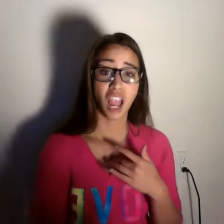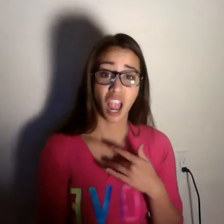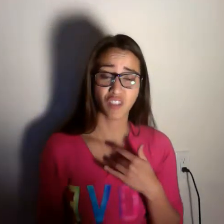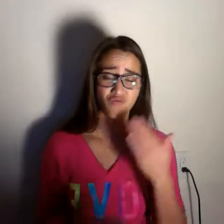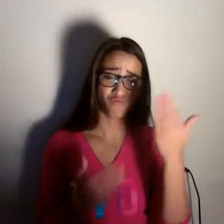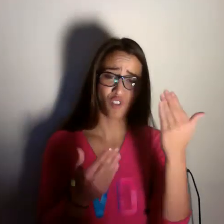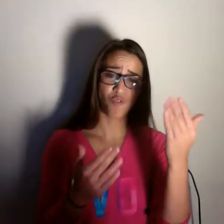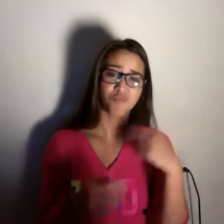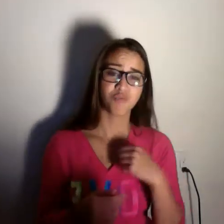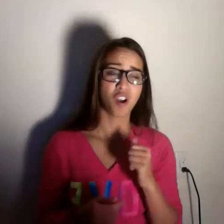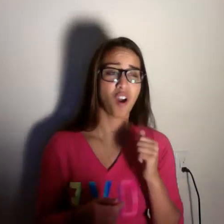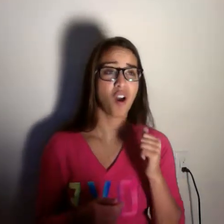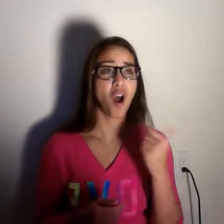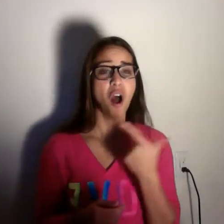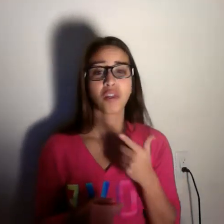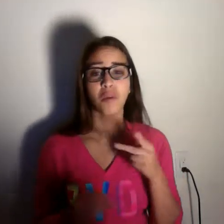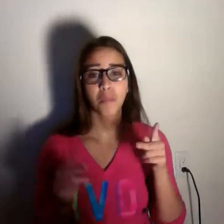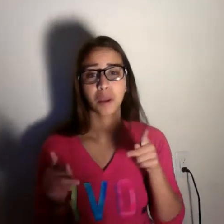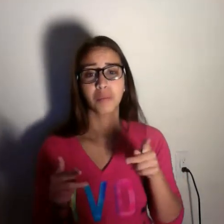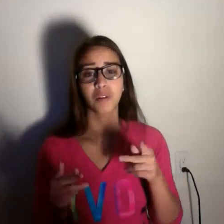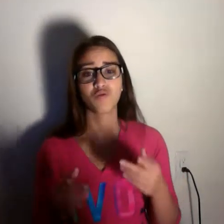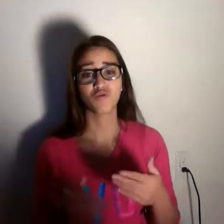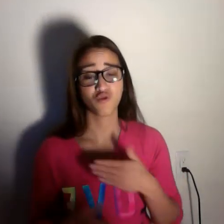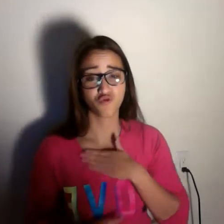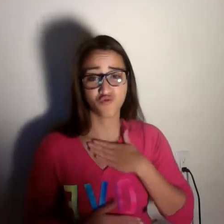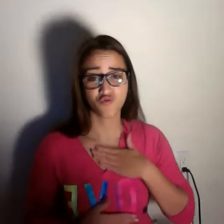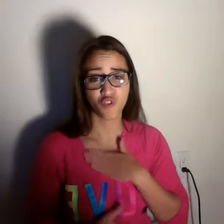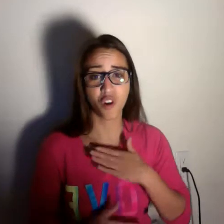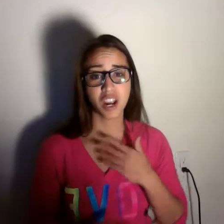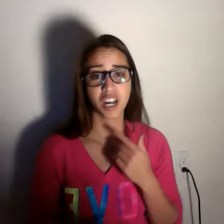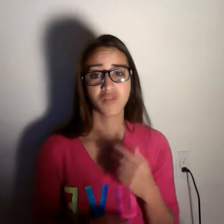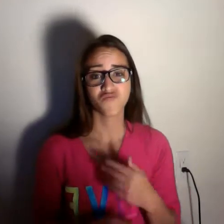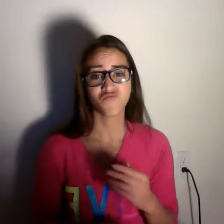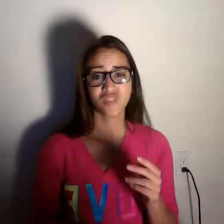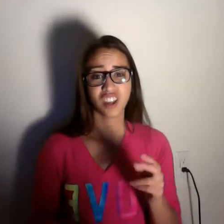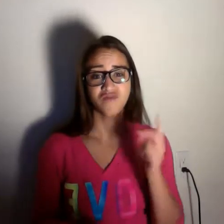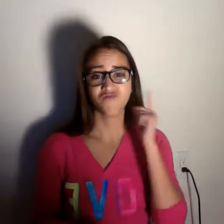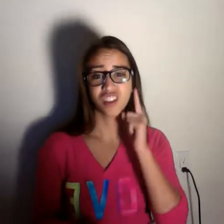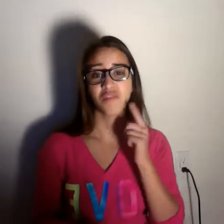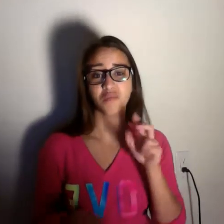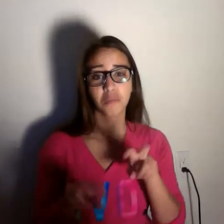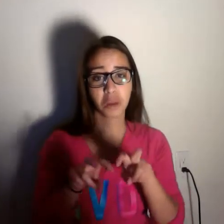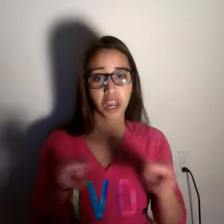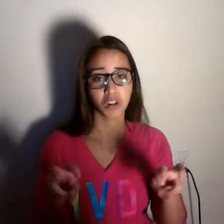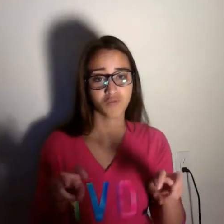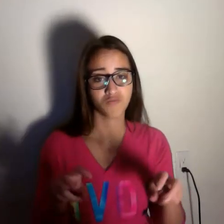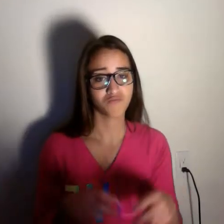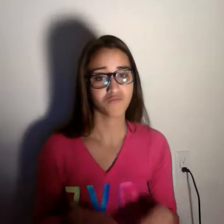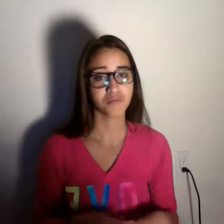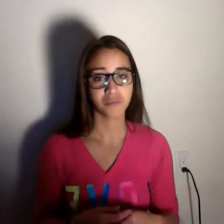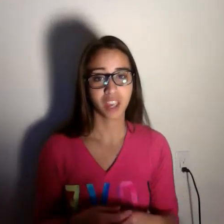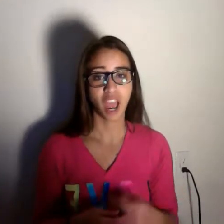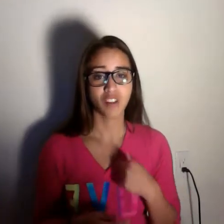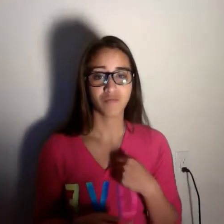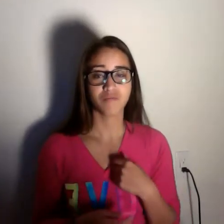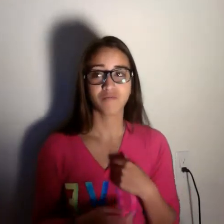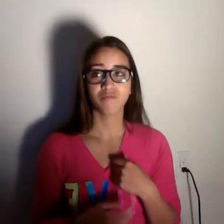The photographer telling the insider having women pose a lingerie makes the competition to a new level. It's been quite amazing. I'm